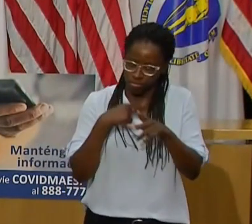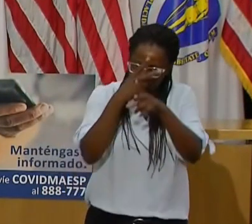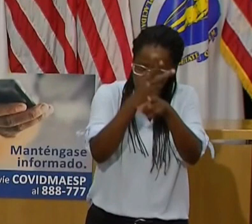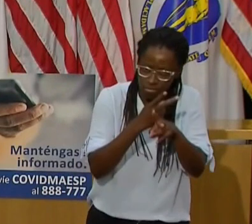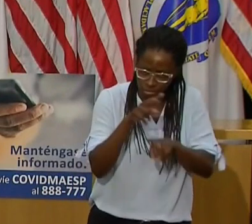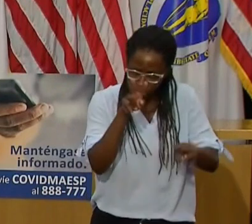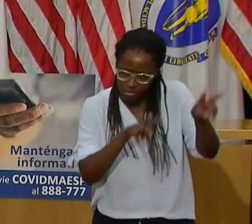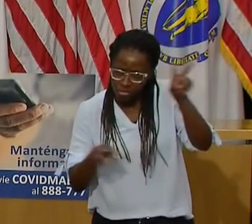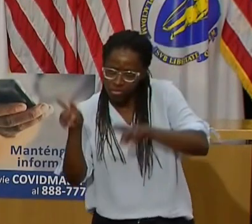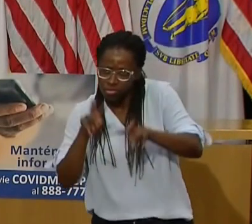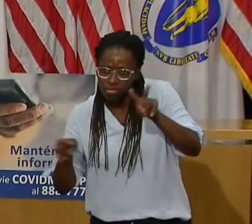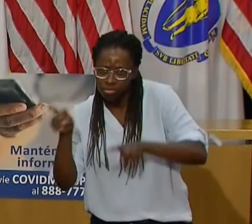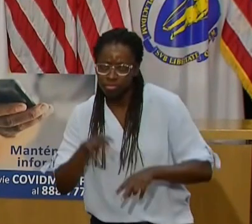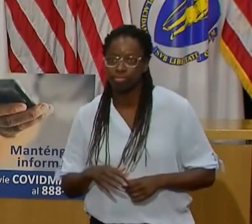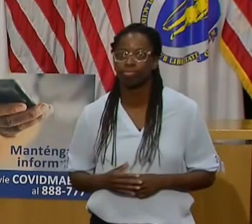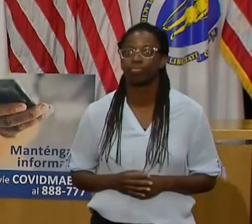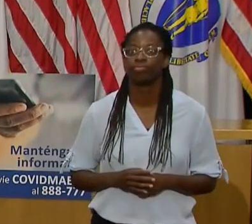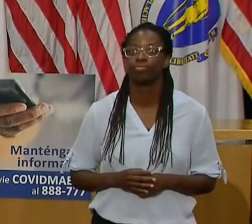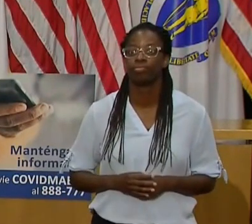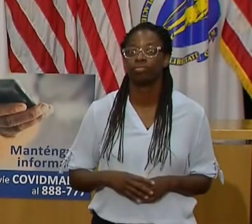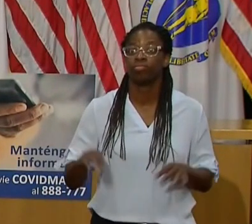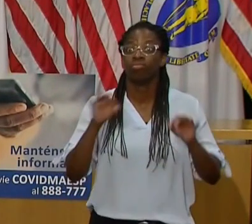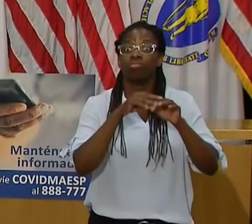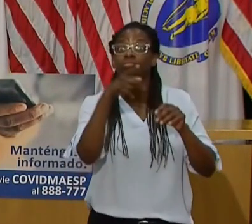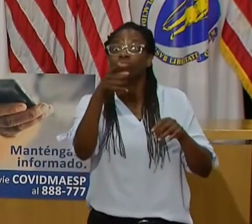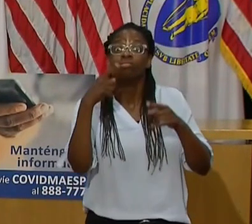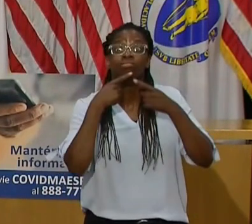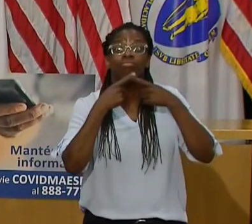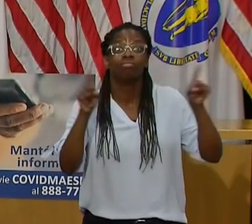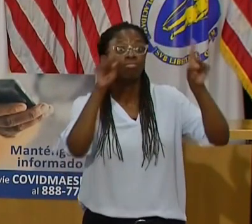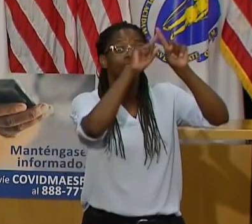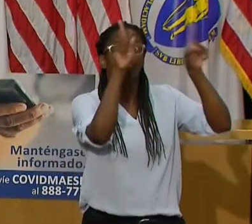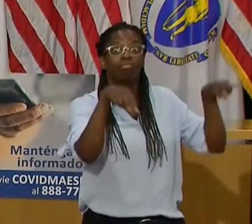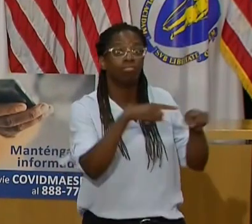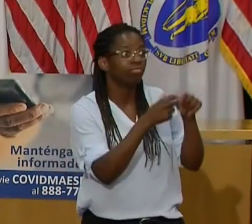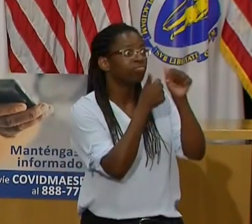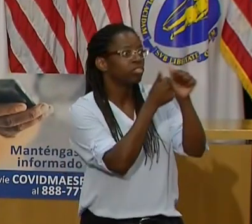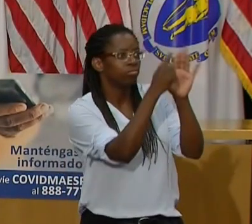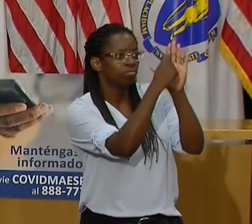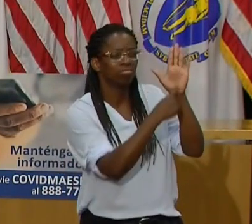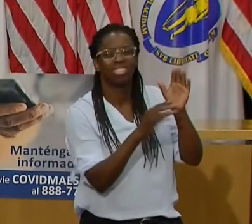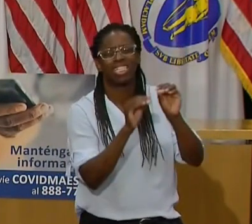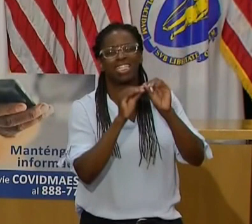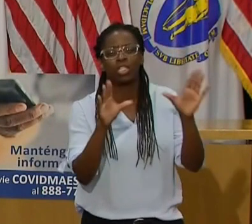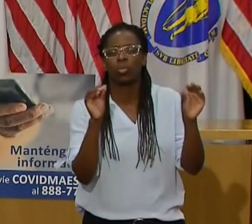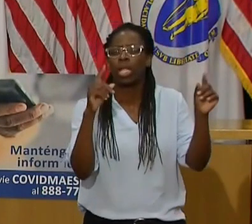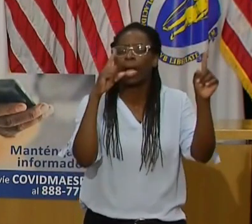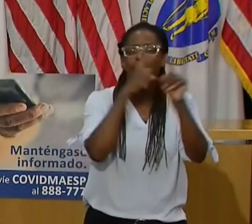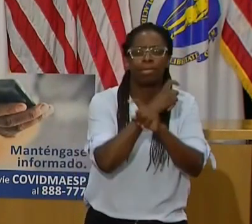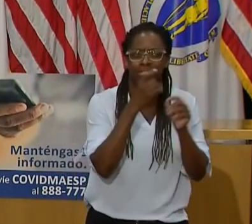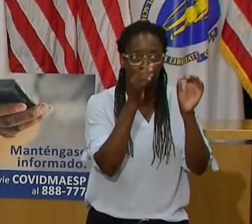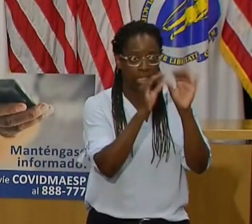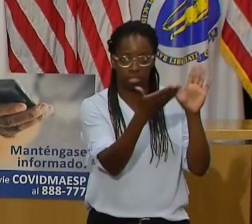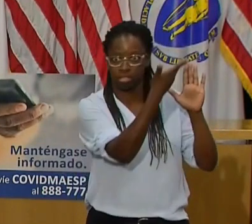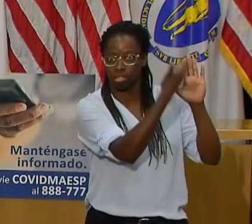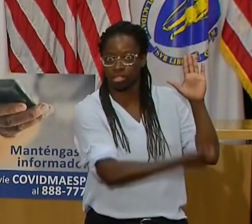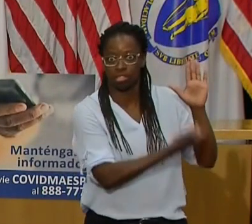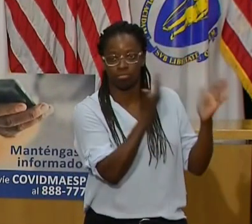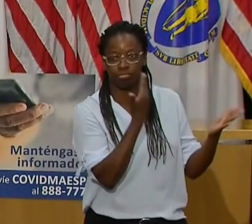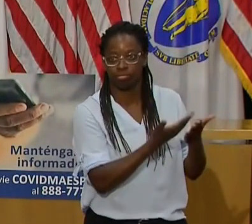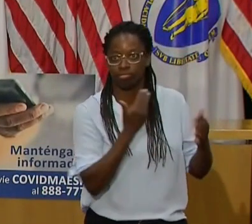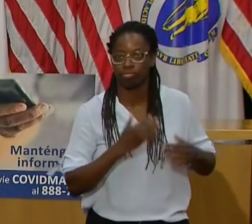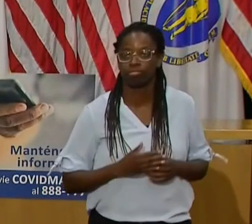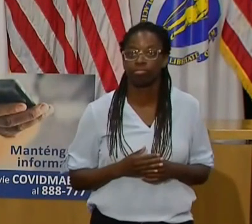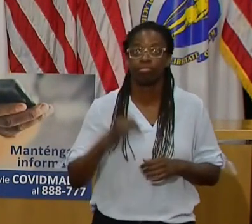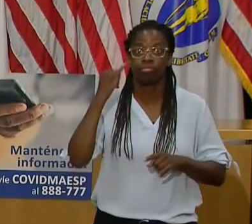straightforward. Whether you are a Massachusetts resident returning from out-of-state travel or someone traveling here from other states, you will need to fill out